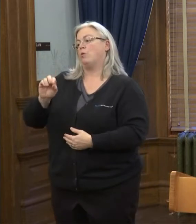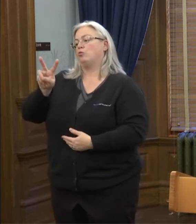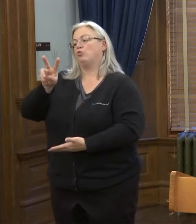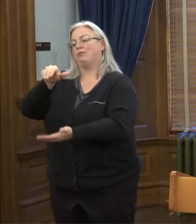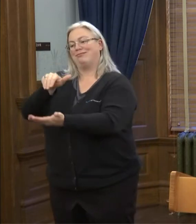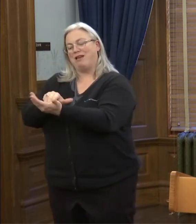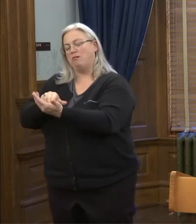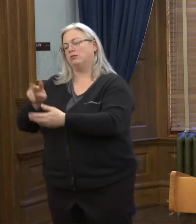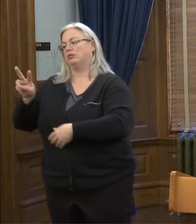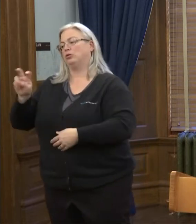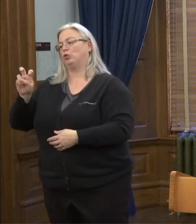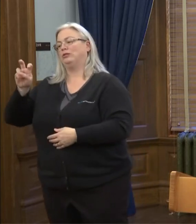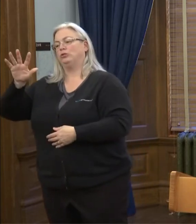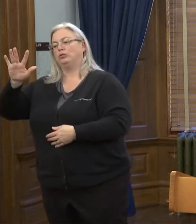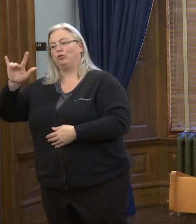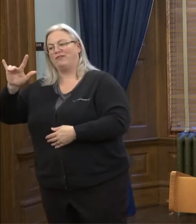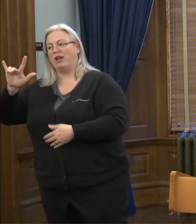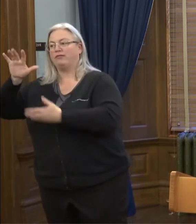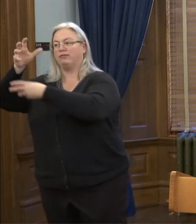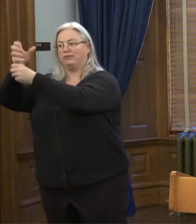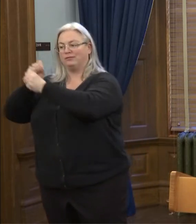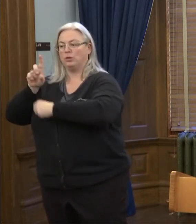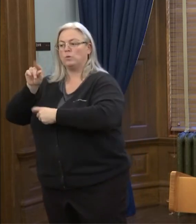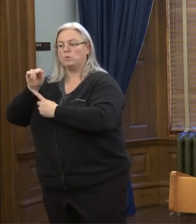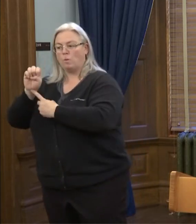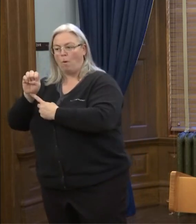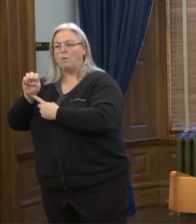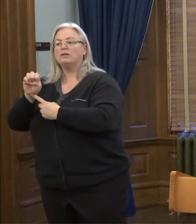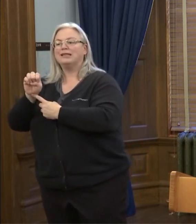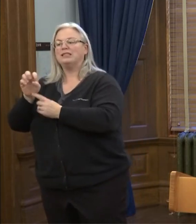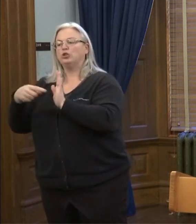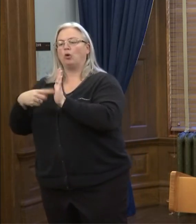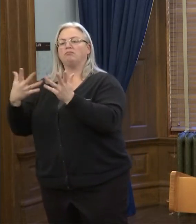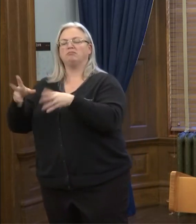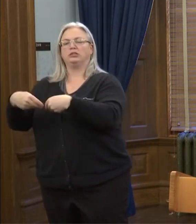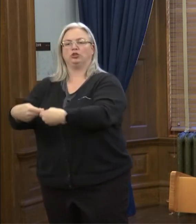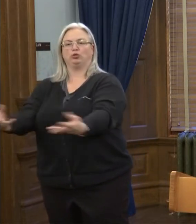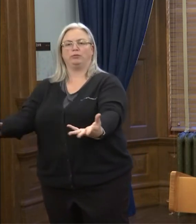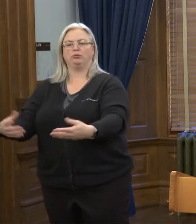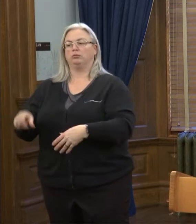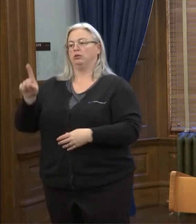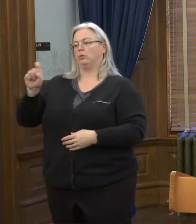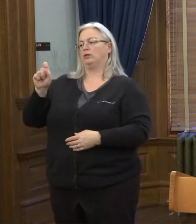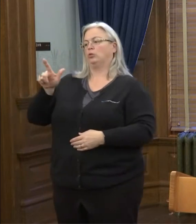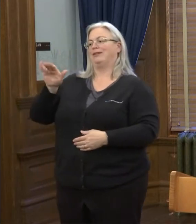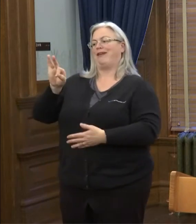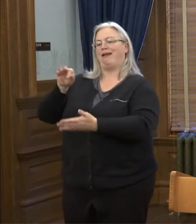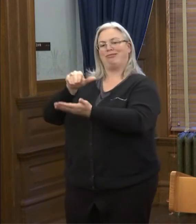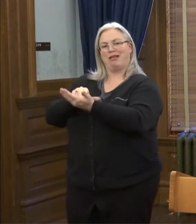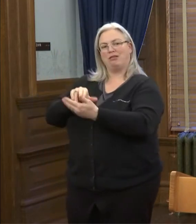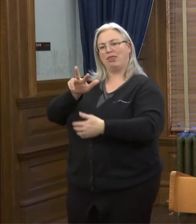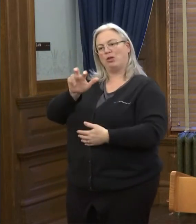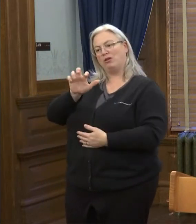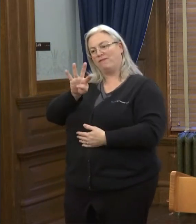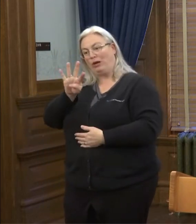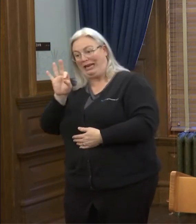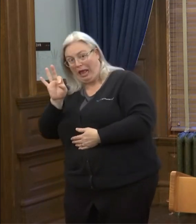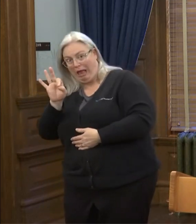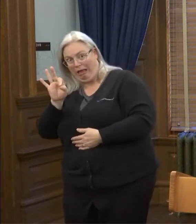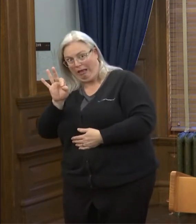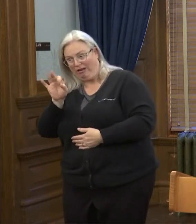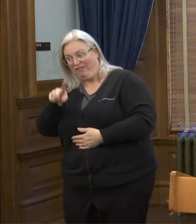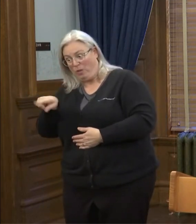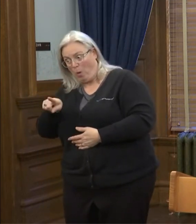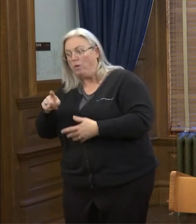,225 doses as distributed. 129,349 of those